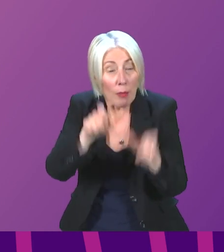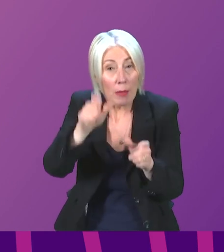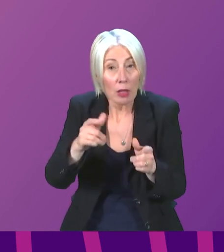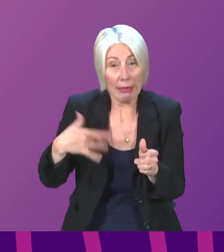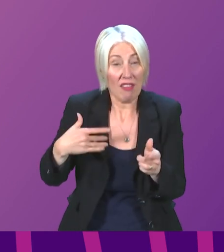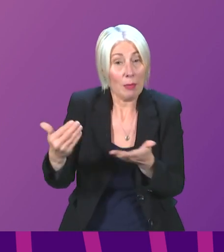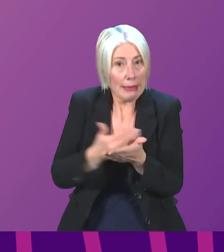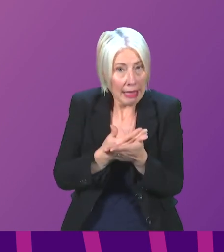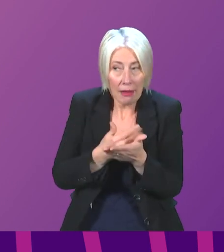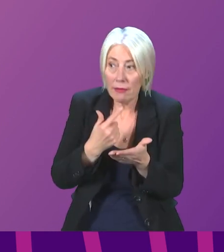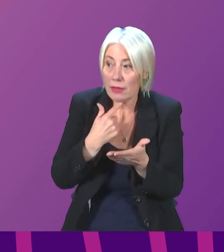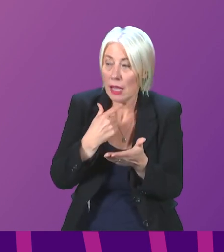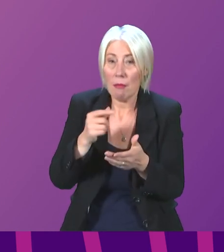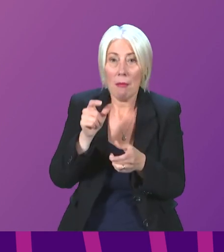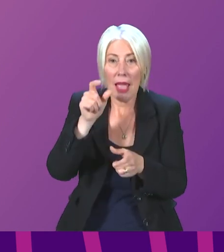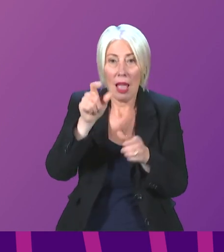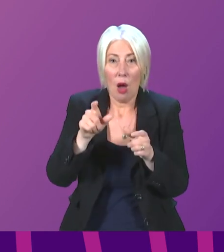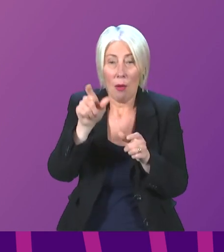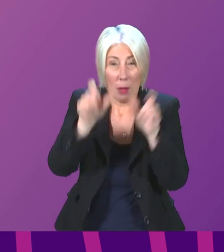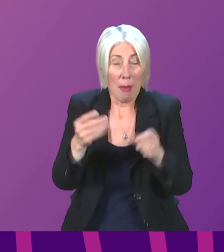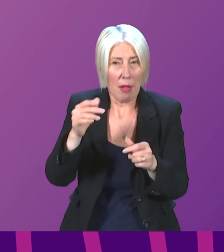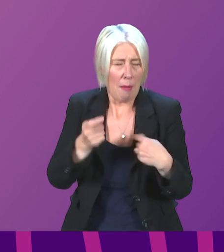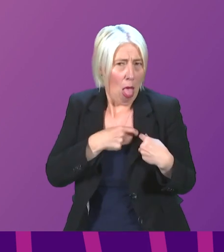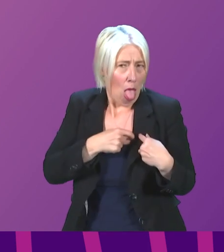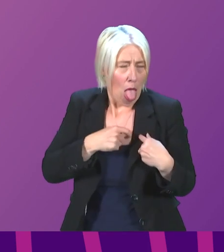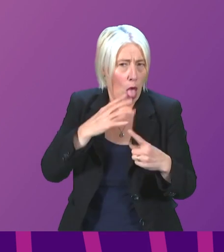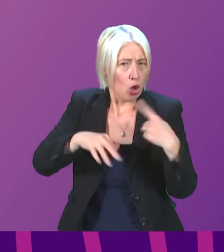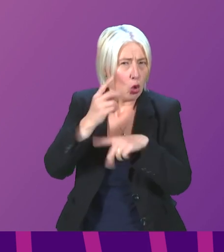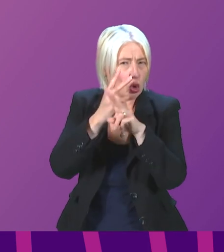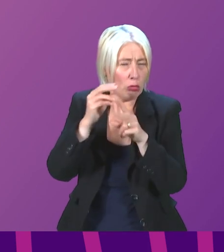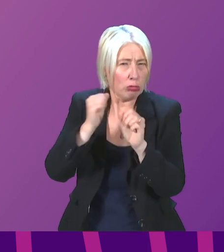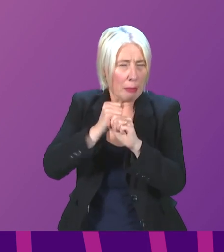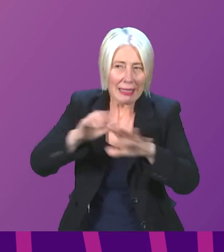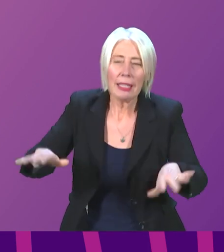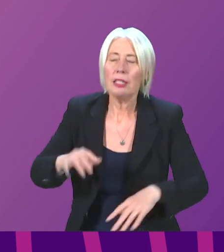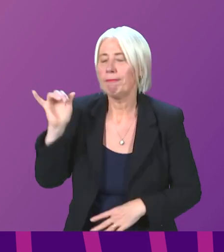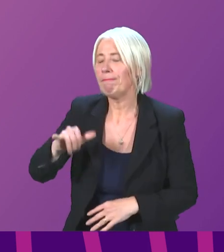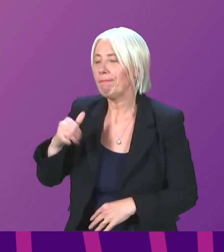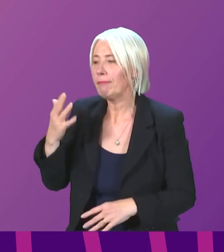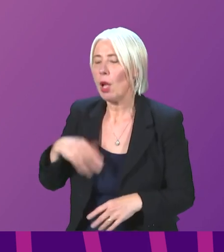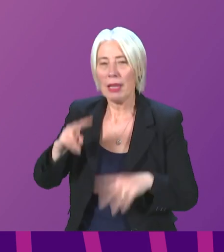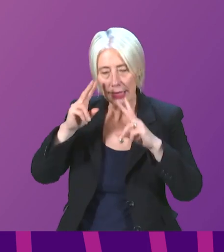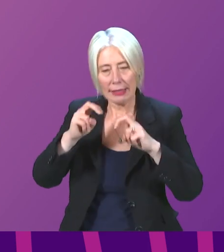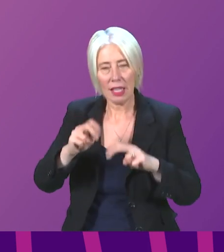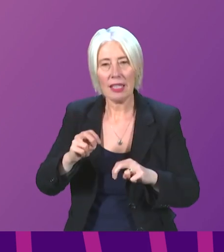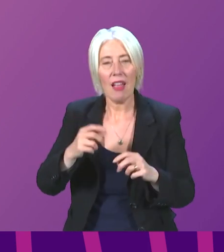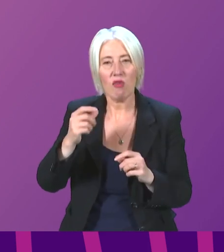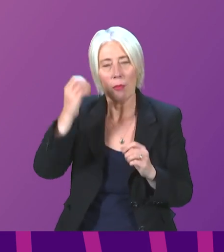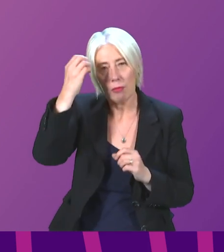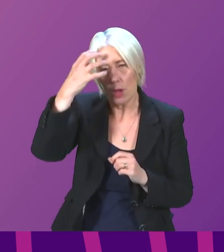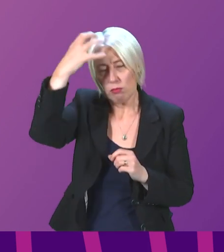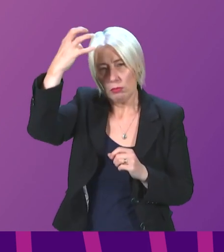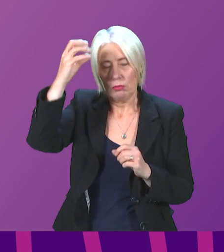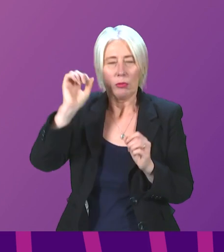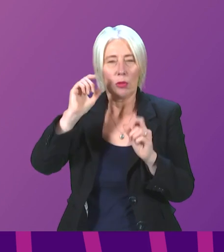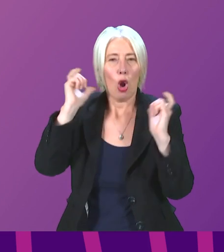he reassure those that are made nervous by social media? Cabinet secretary. Yes, he's referring to a study by Imperial College London. He's right,